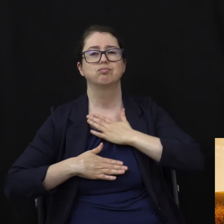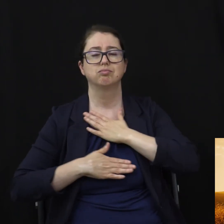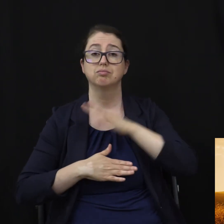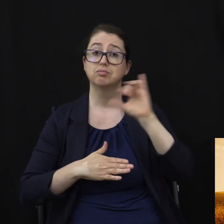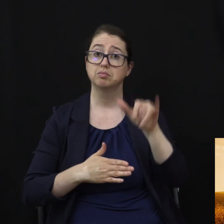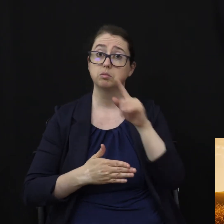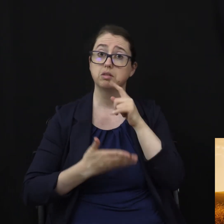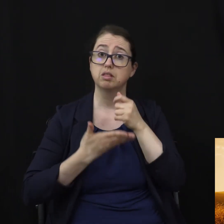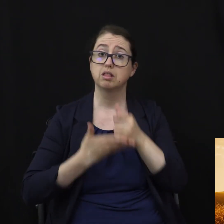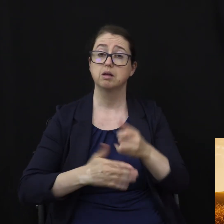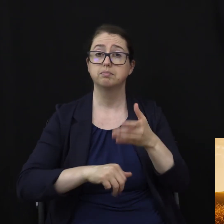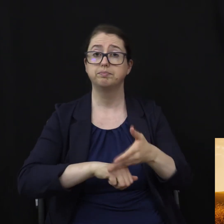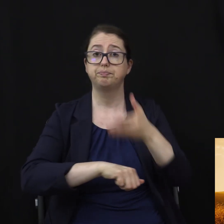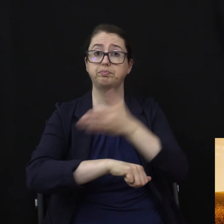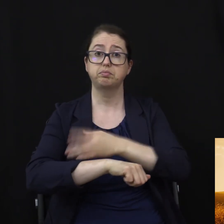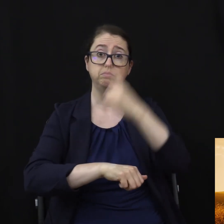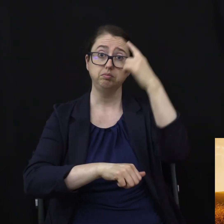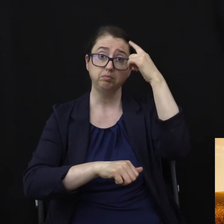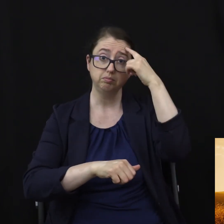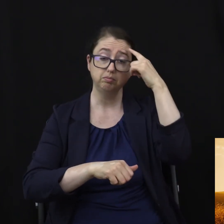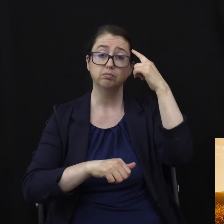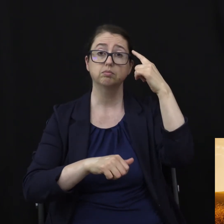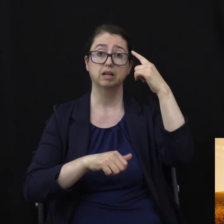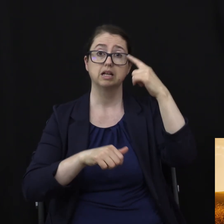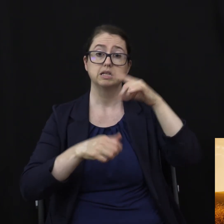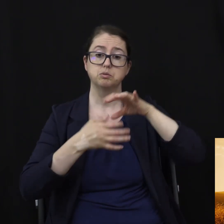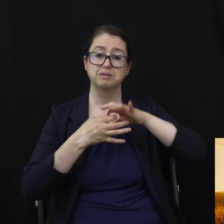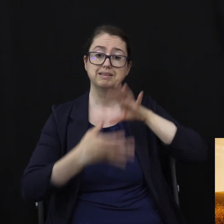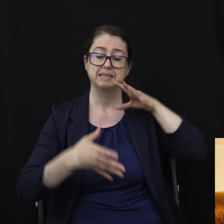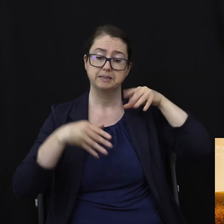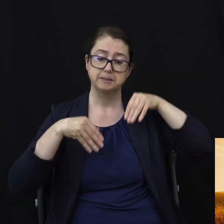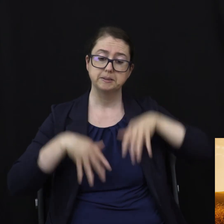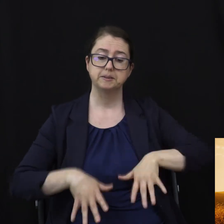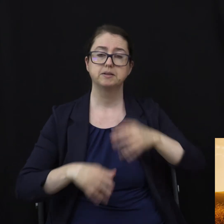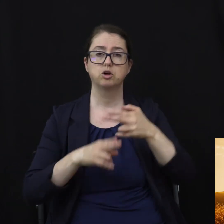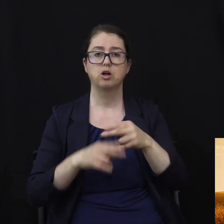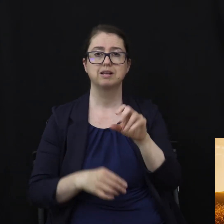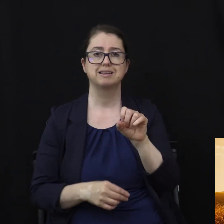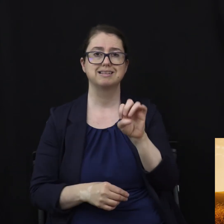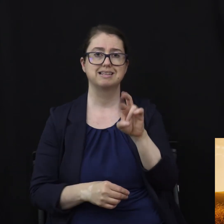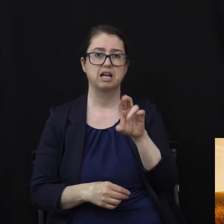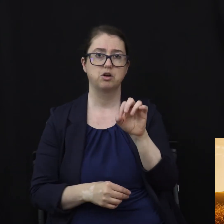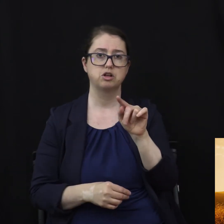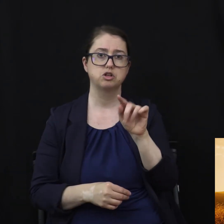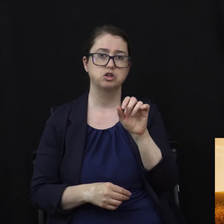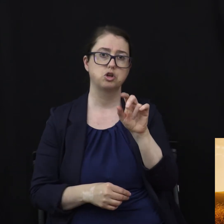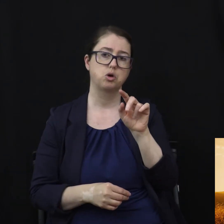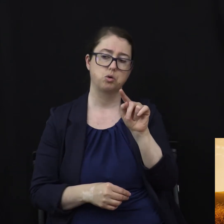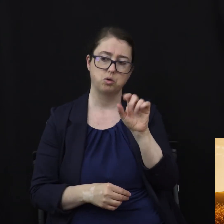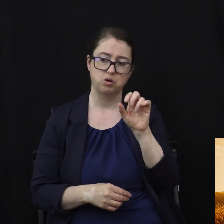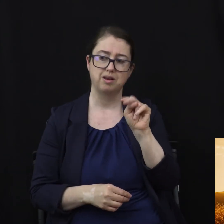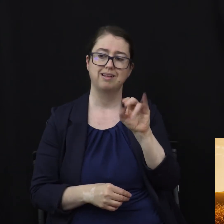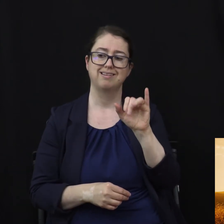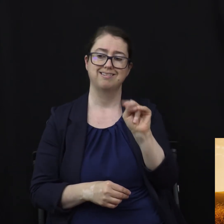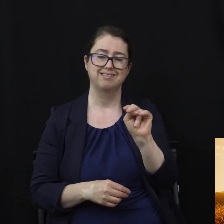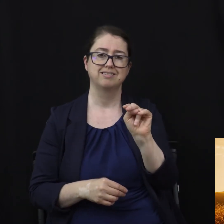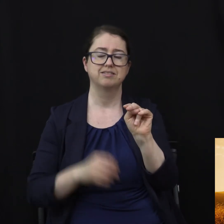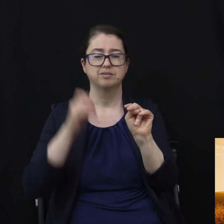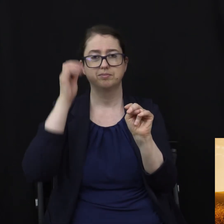brain's release of a hormone called serotonin. Serotonin is associated with boosting one's